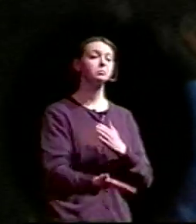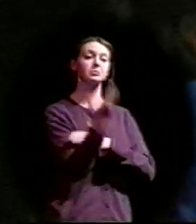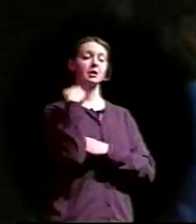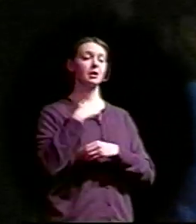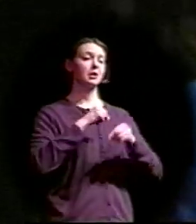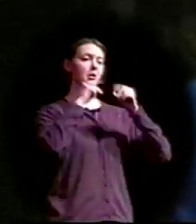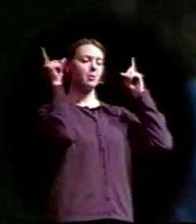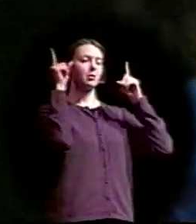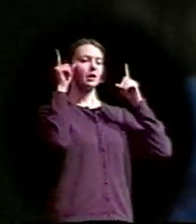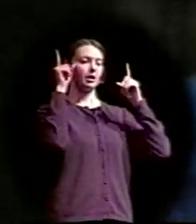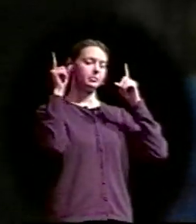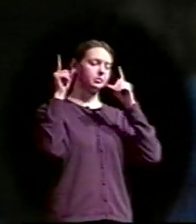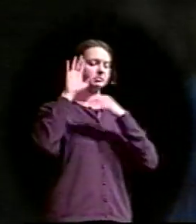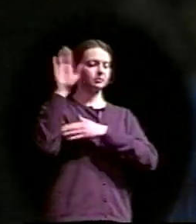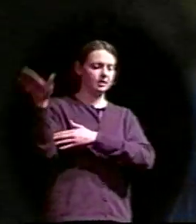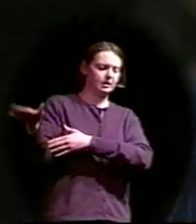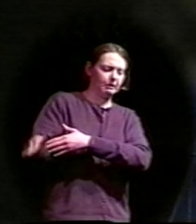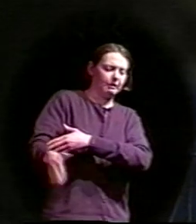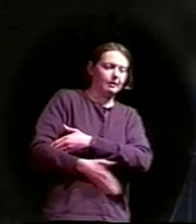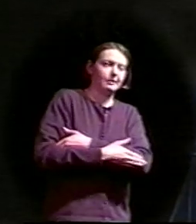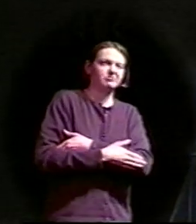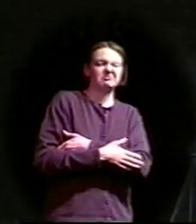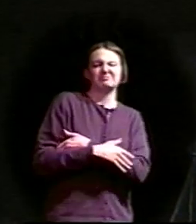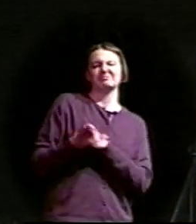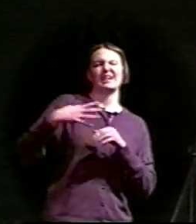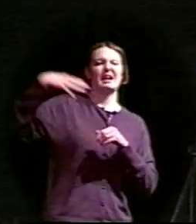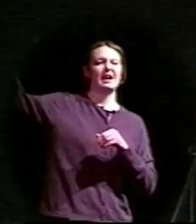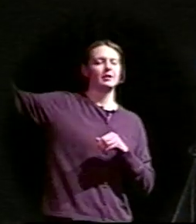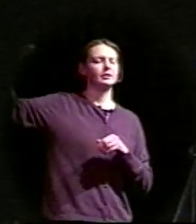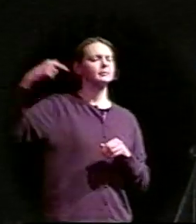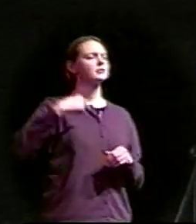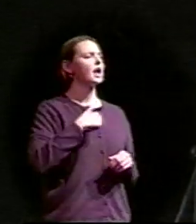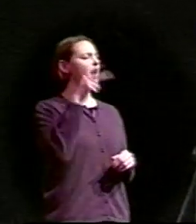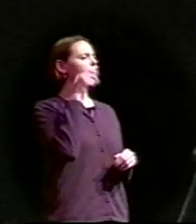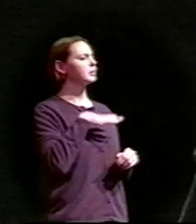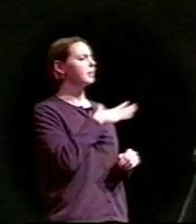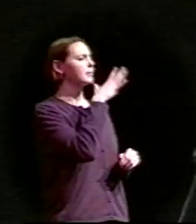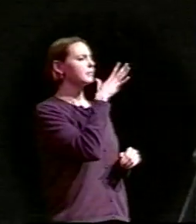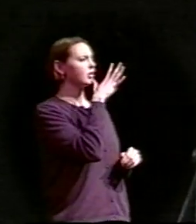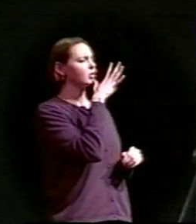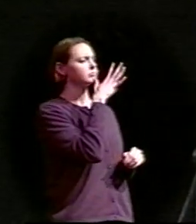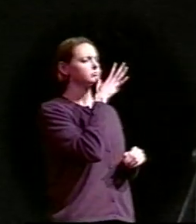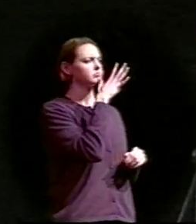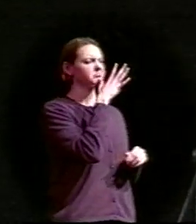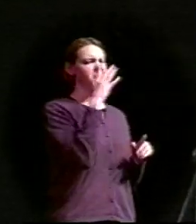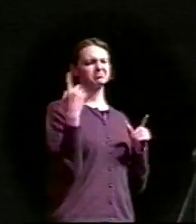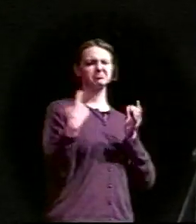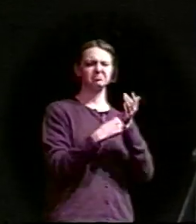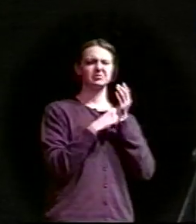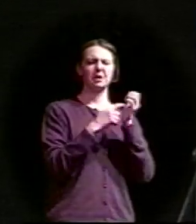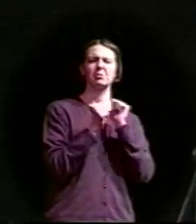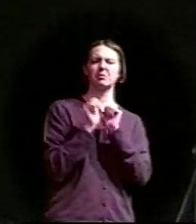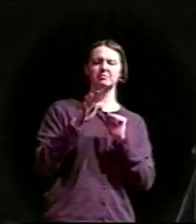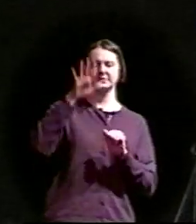all night and trying to get to bed, and I heard my mother taking this approach with my father in the next room. Dave, do something.